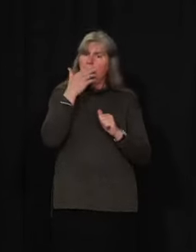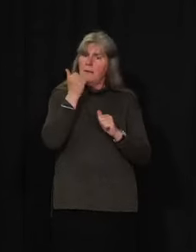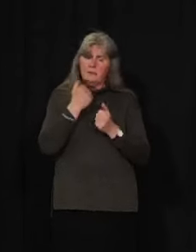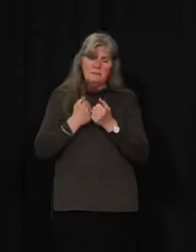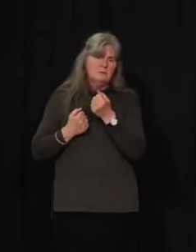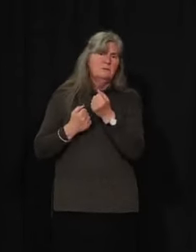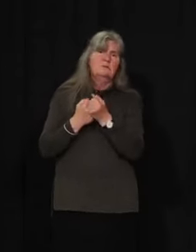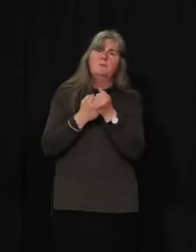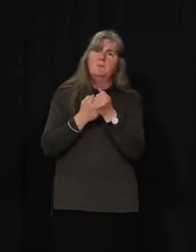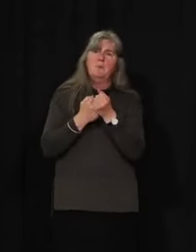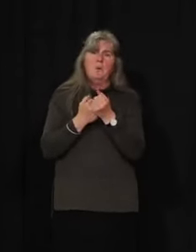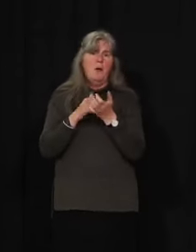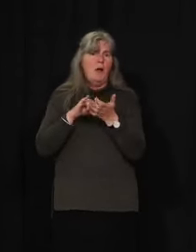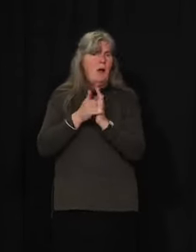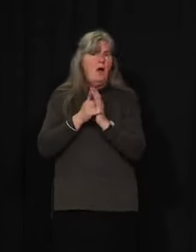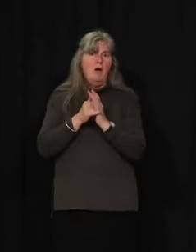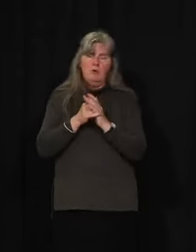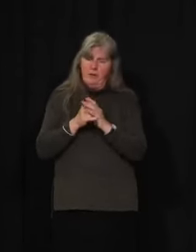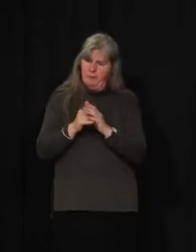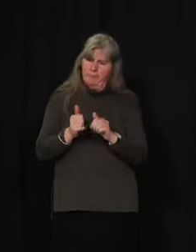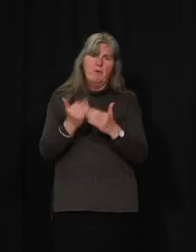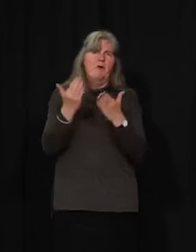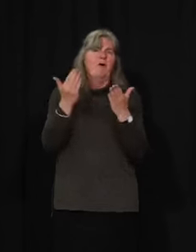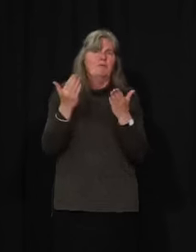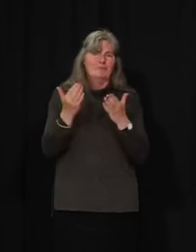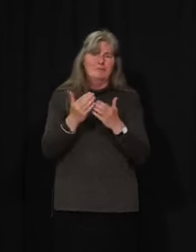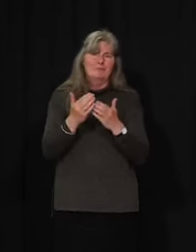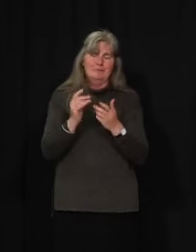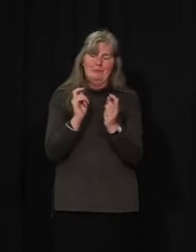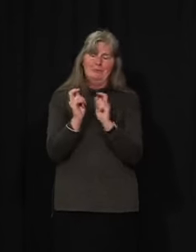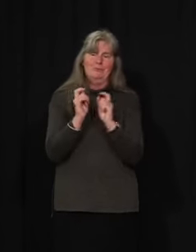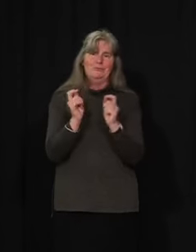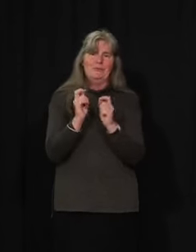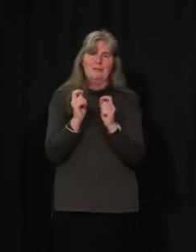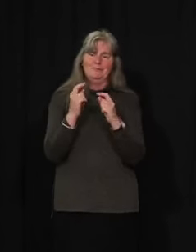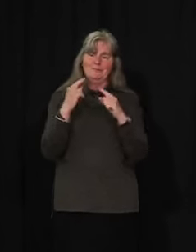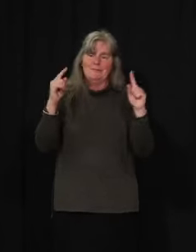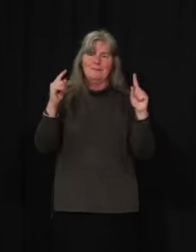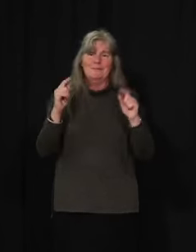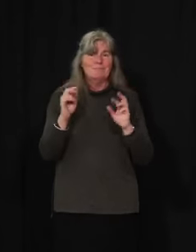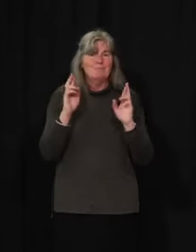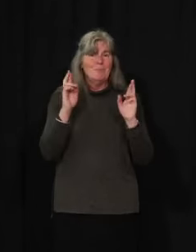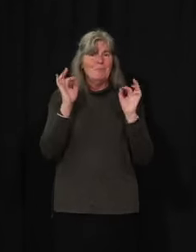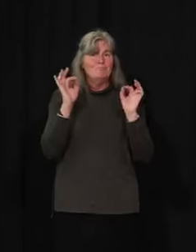support or suggest ways to change things so that the activity can go ahead.